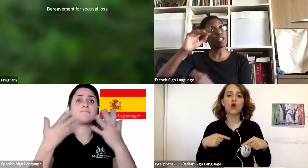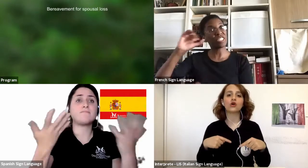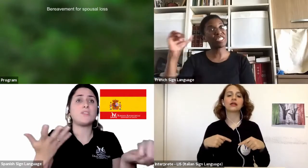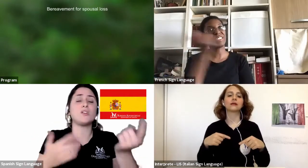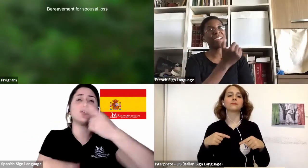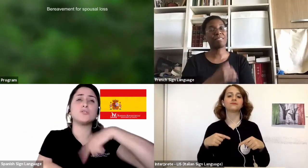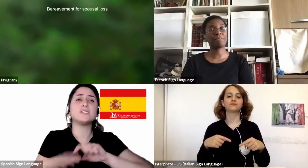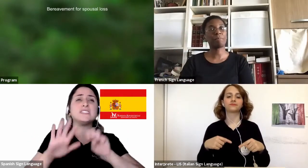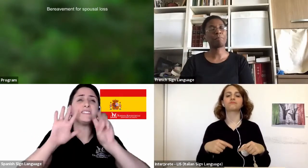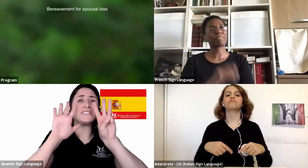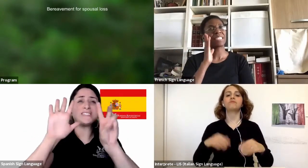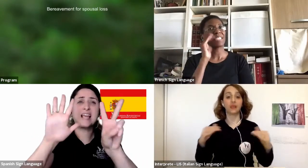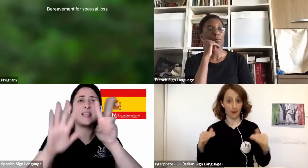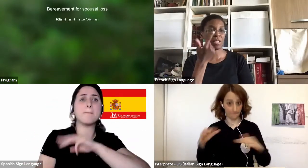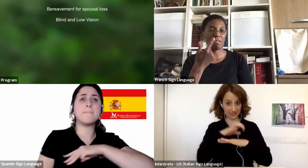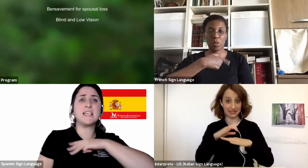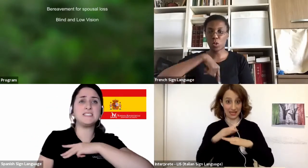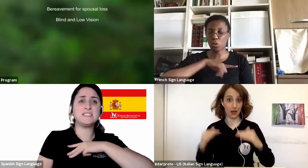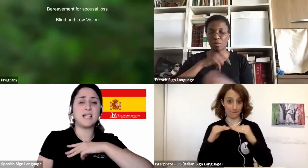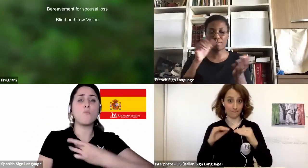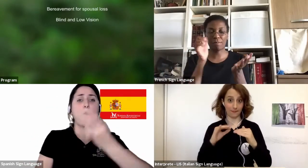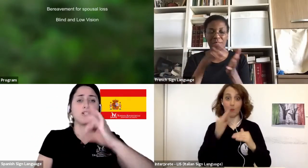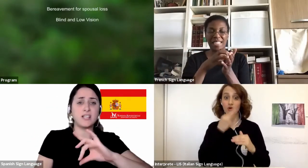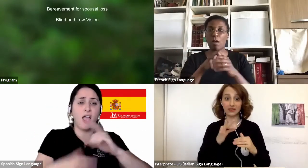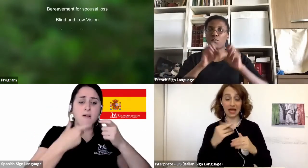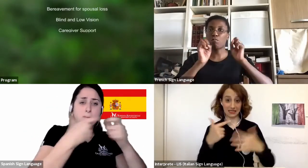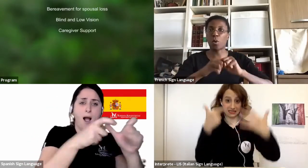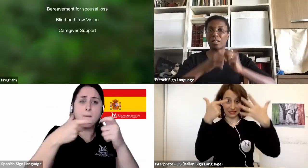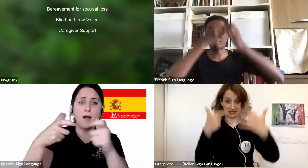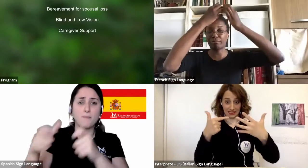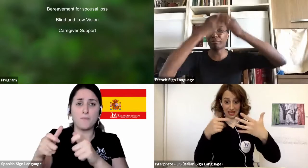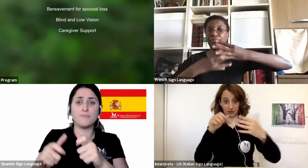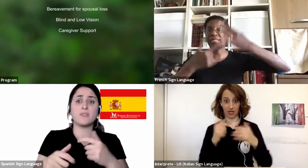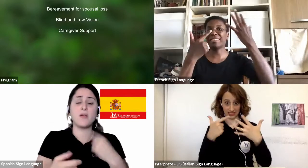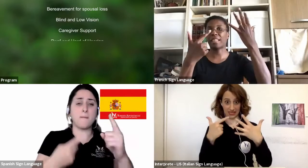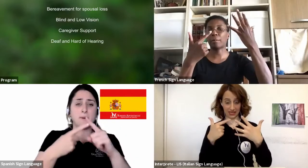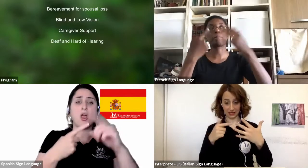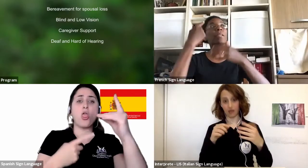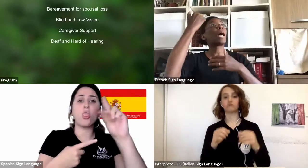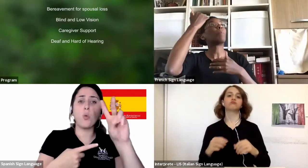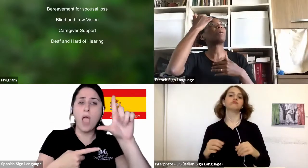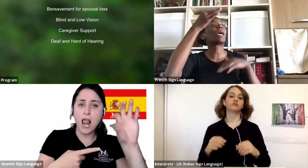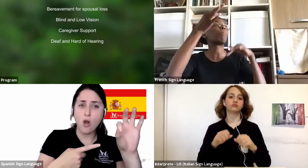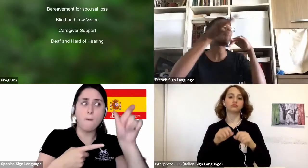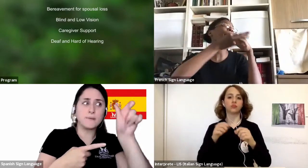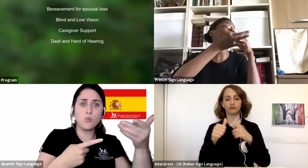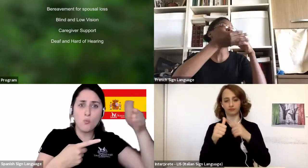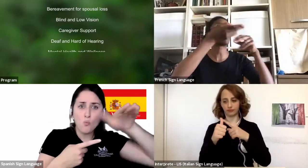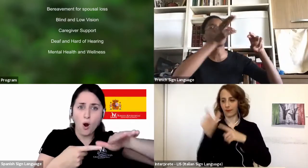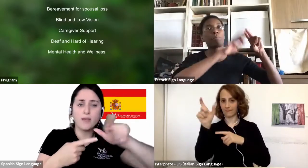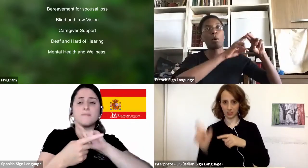Bereavement for Spousal Loss, Blind and Low Vision, Caregiver Support, Deaf and Hard of Hearing,